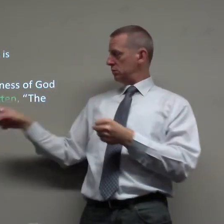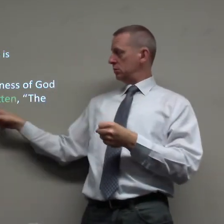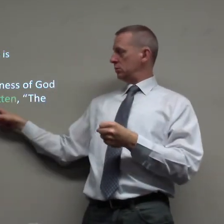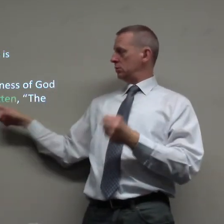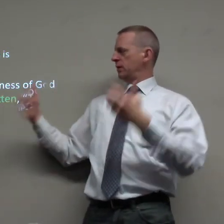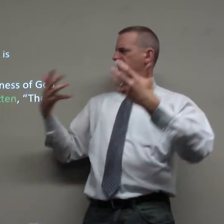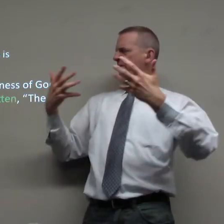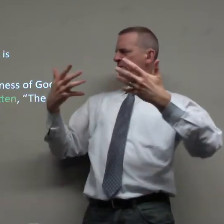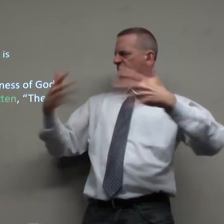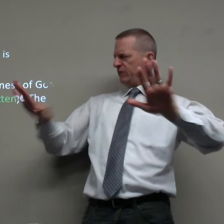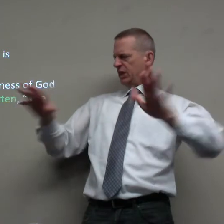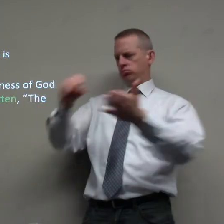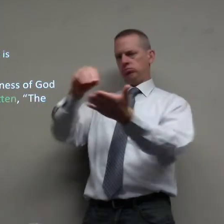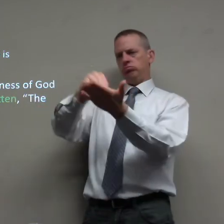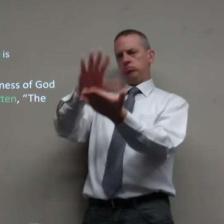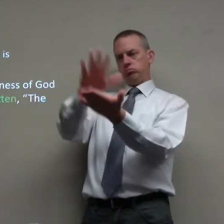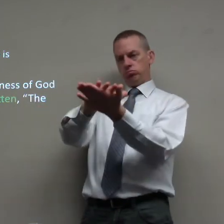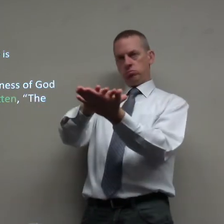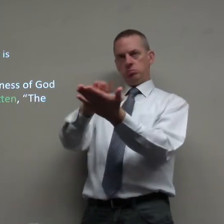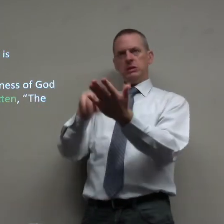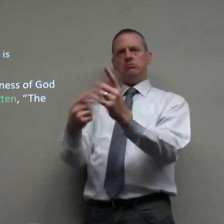reveal and say for faith it is written